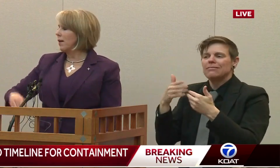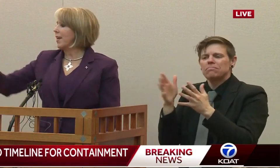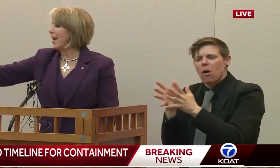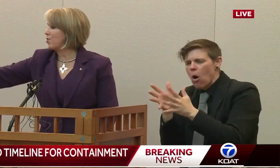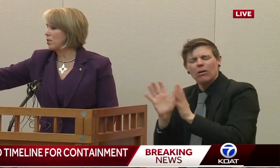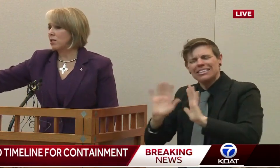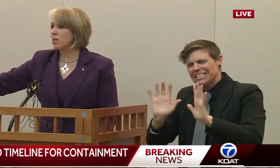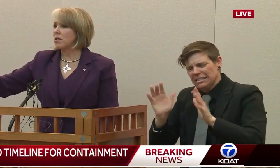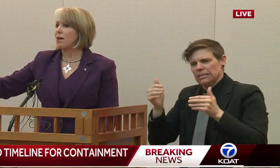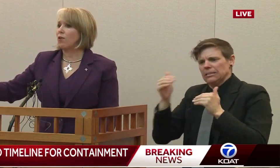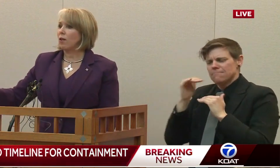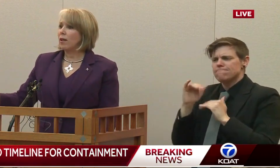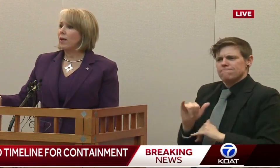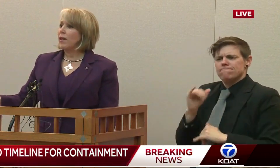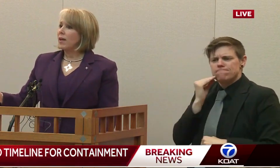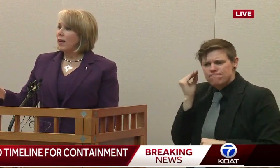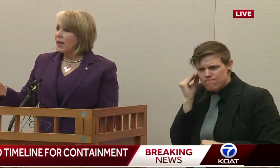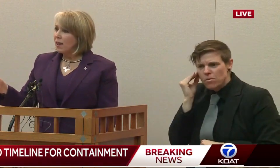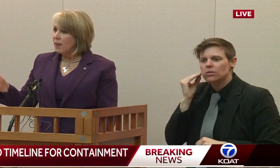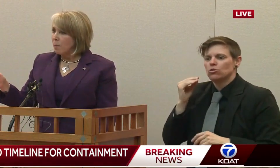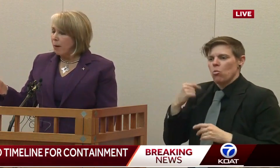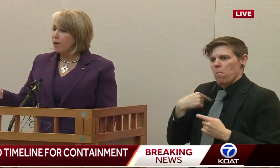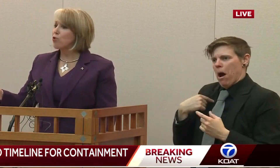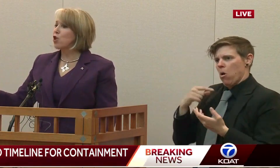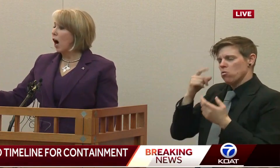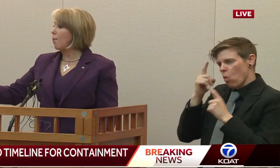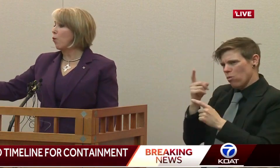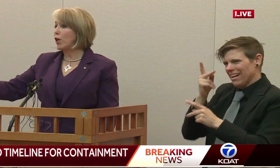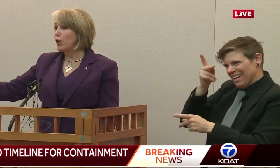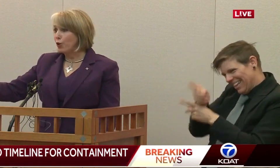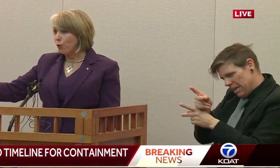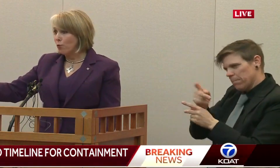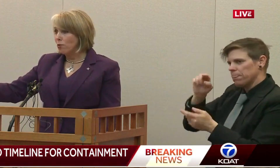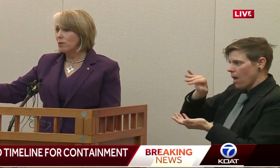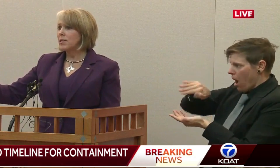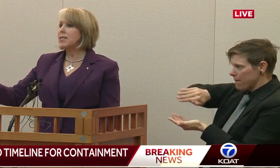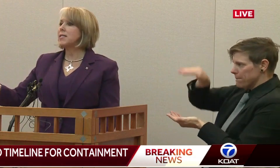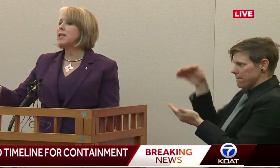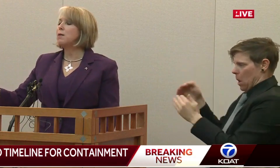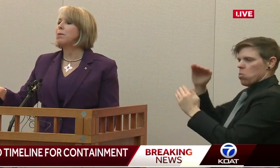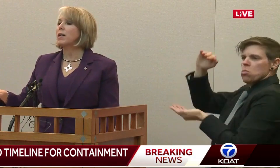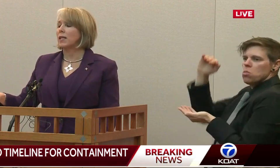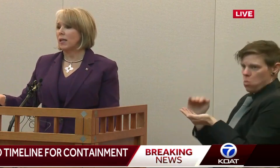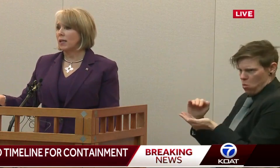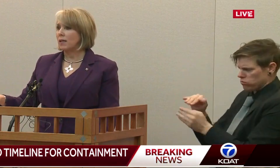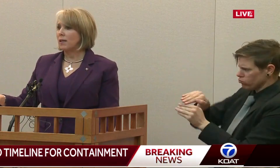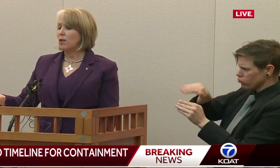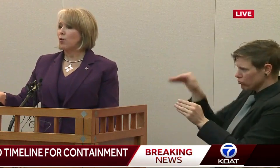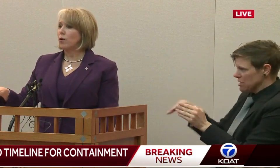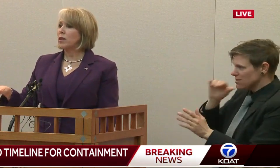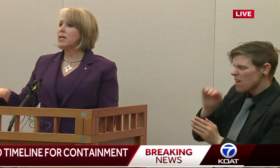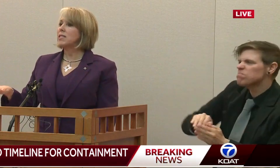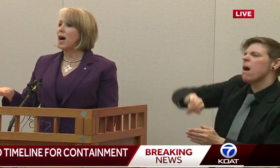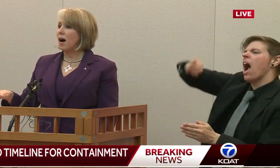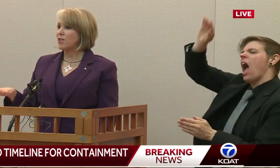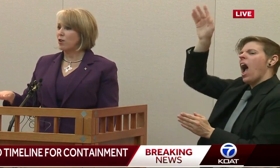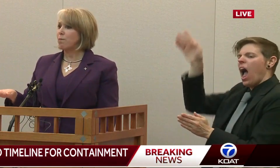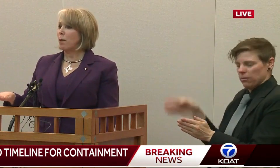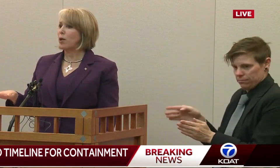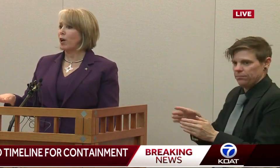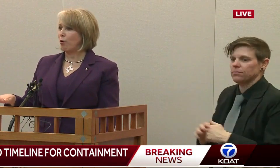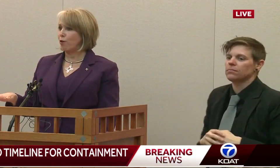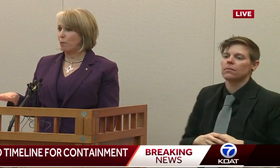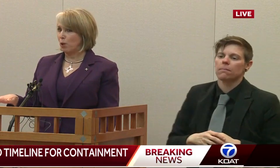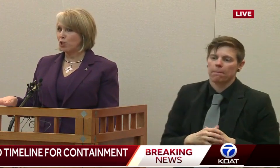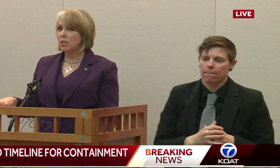right, gets us to this level. The better job we do typically with these kinds